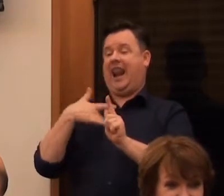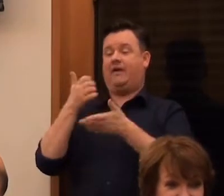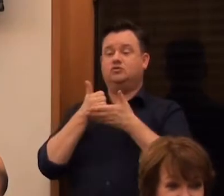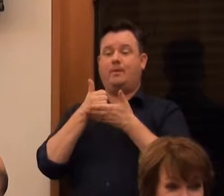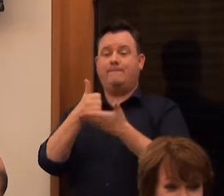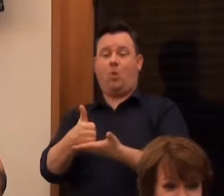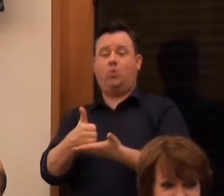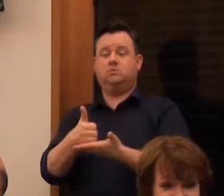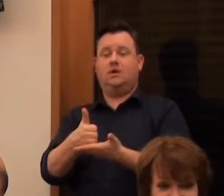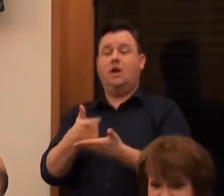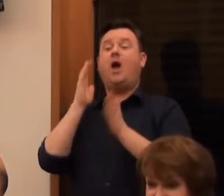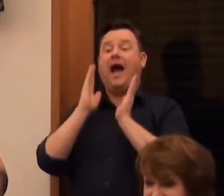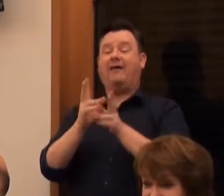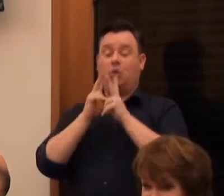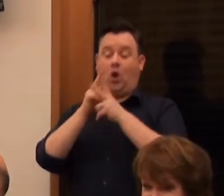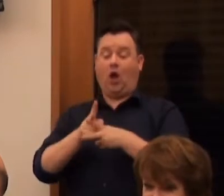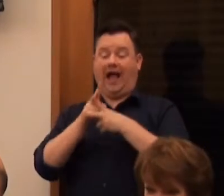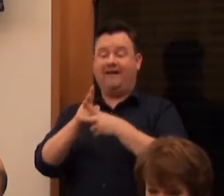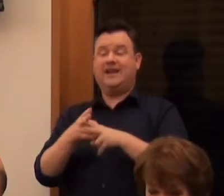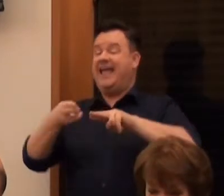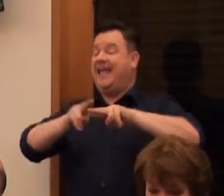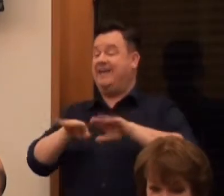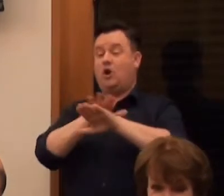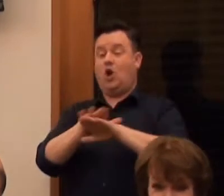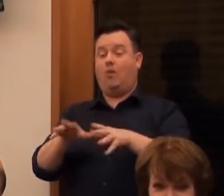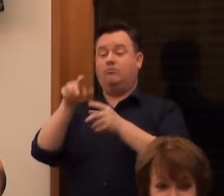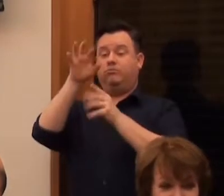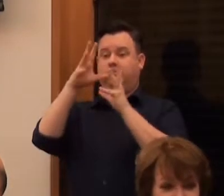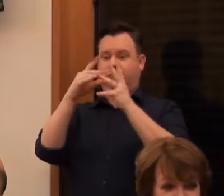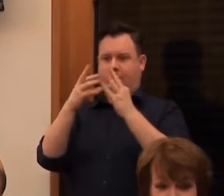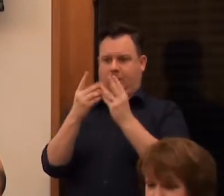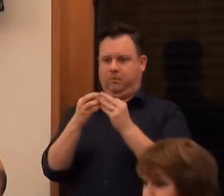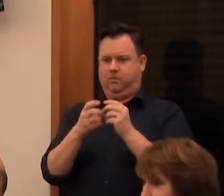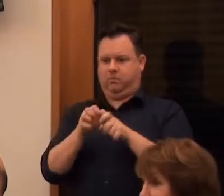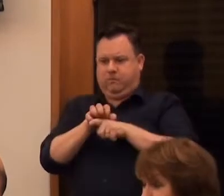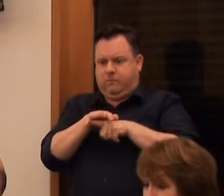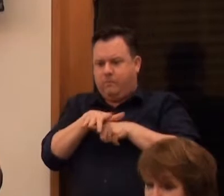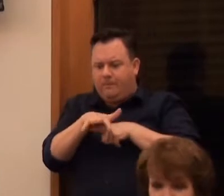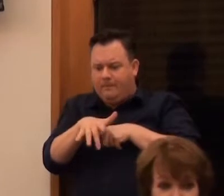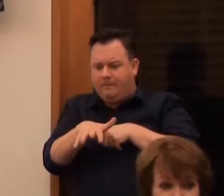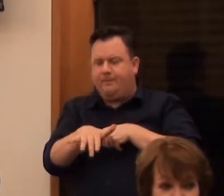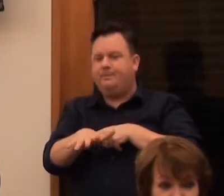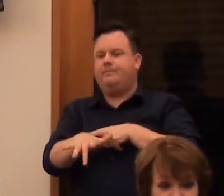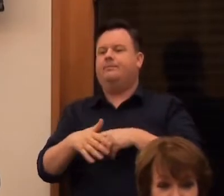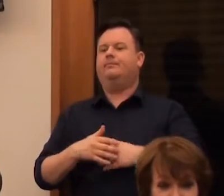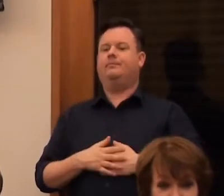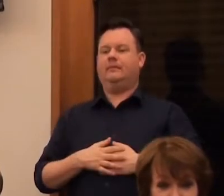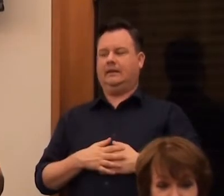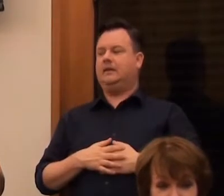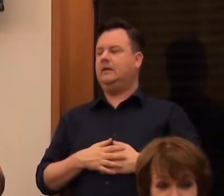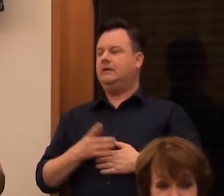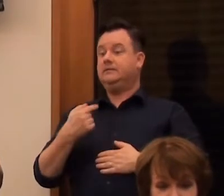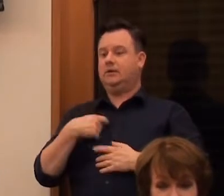look after it. If you don't look after it, it's gone. So it's really... I wanted to make something that's close to being